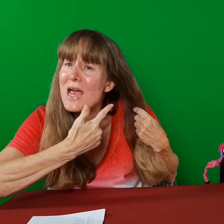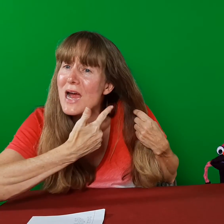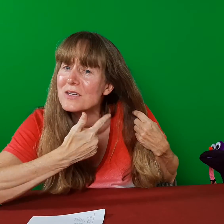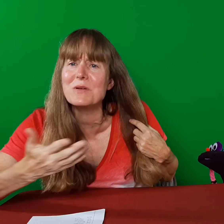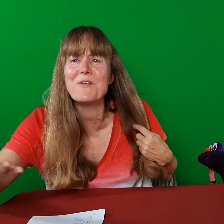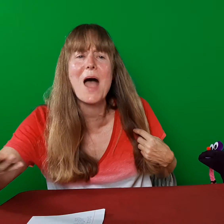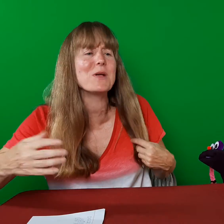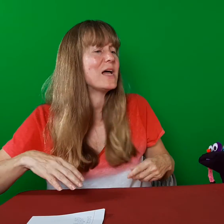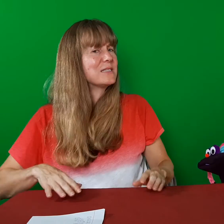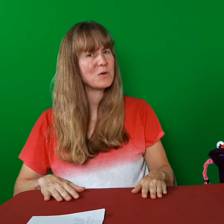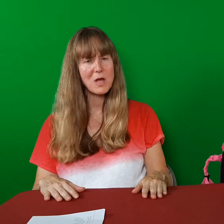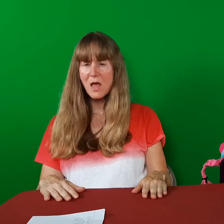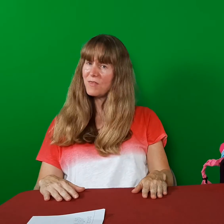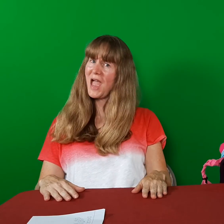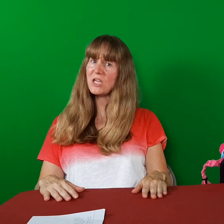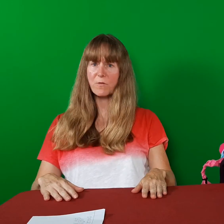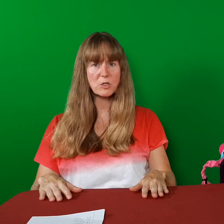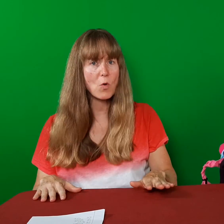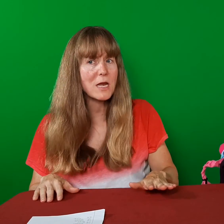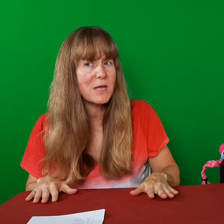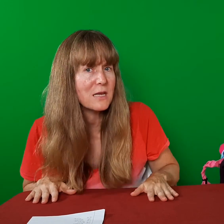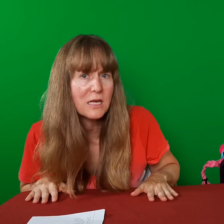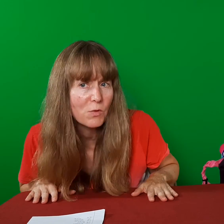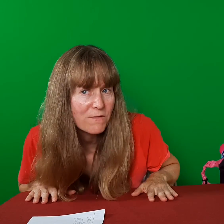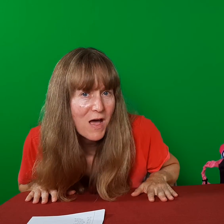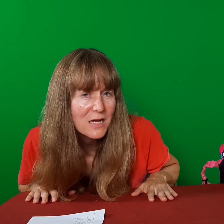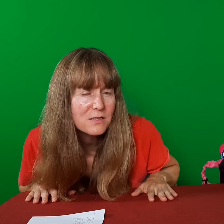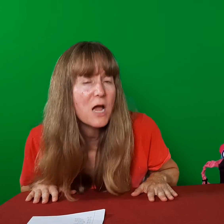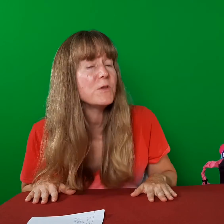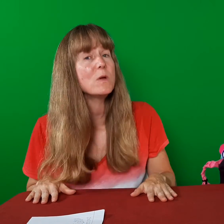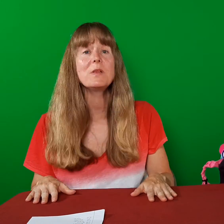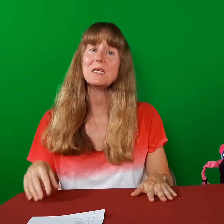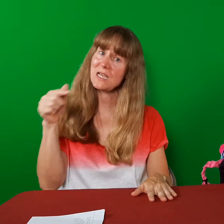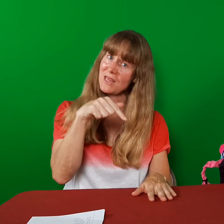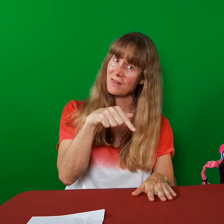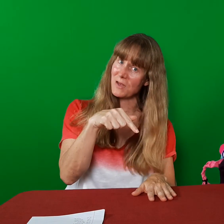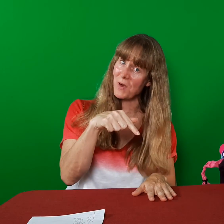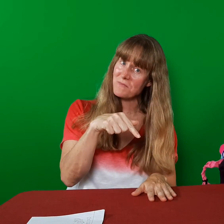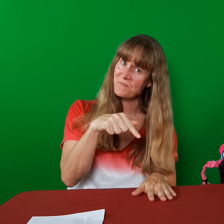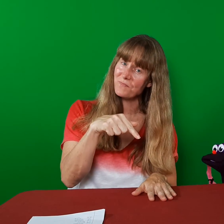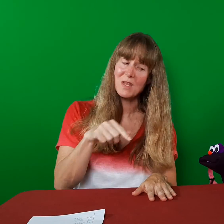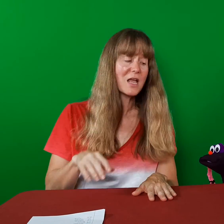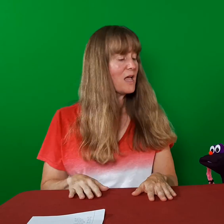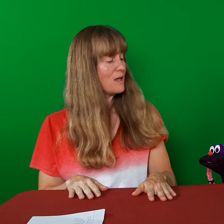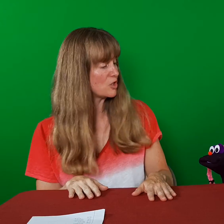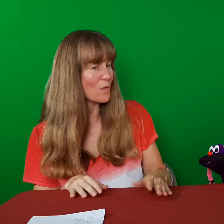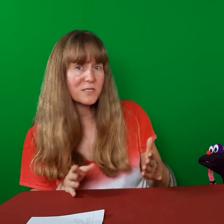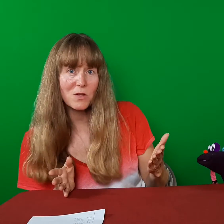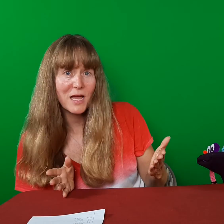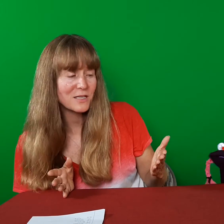ears! That was fabulous! Thank you for joining me at Nitty Gritty Phonics. Now if you would please hit that like button. Show us that you like